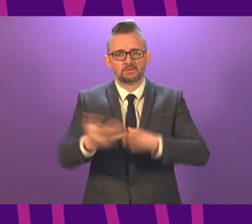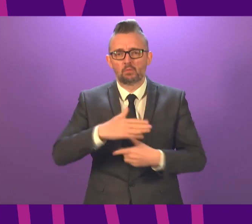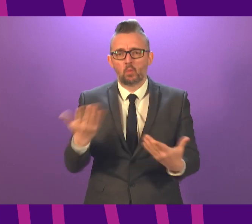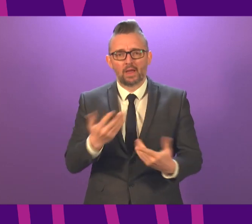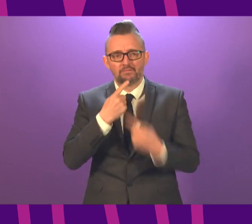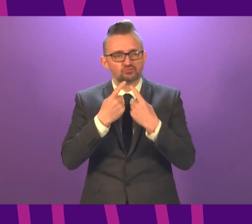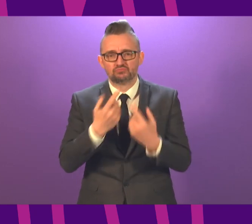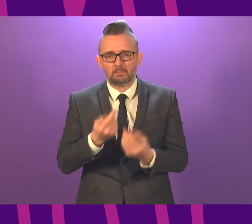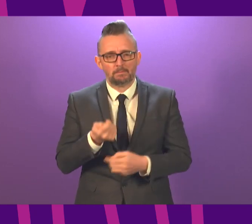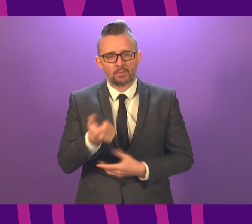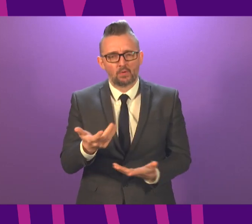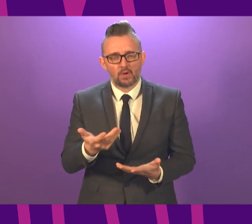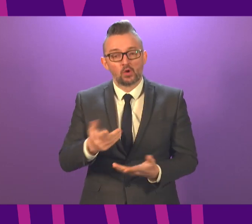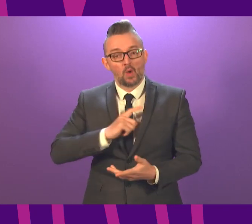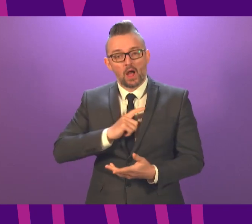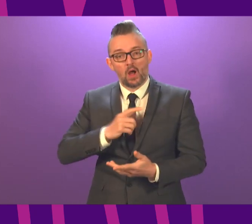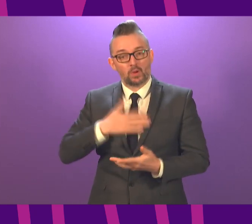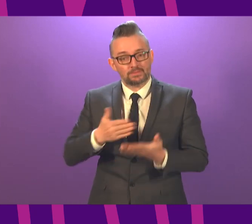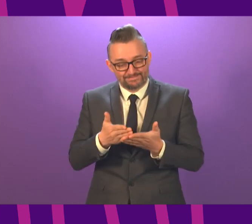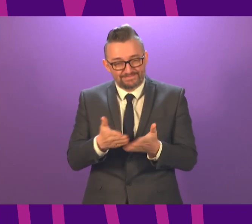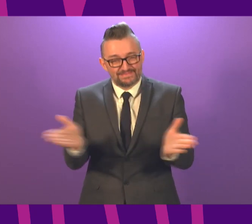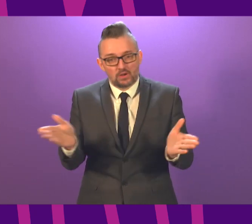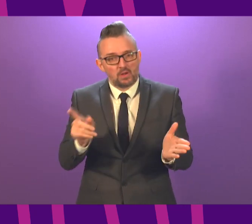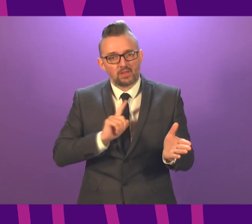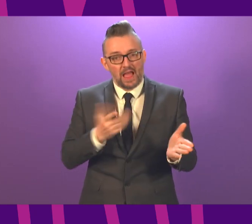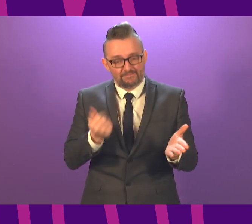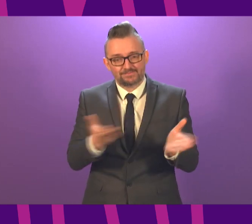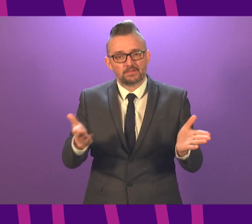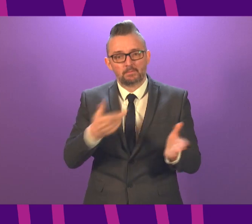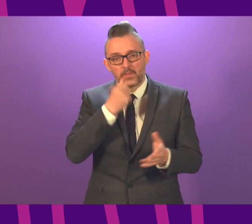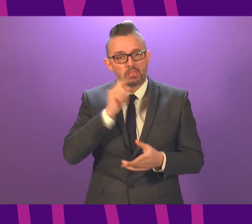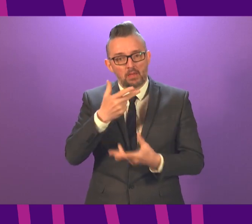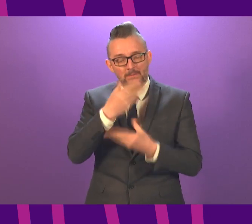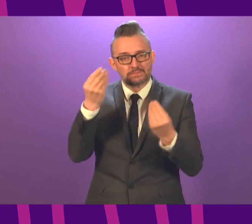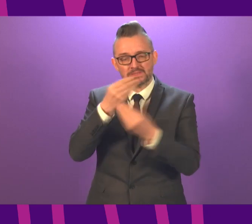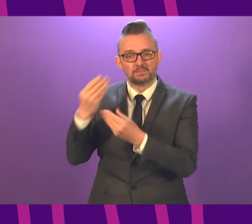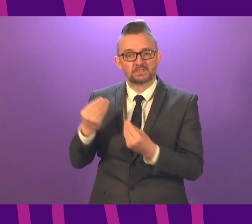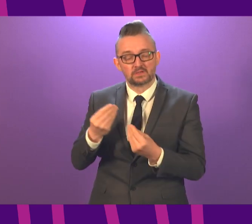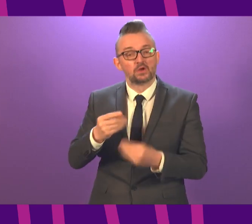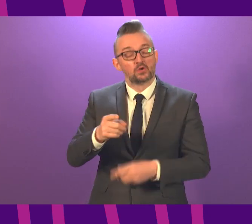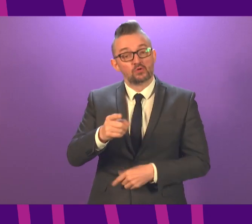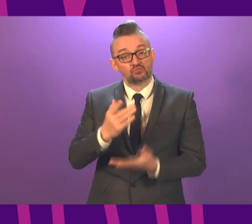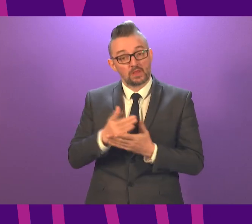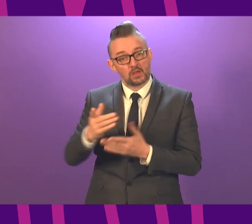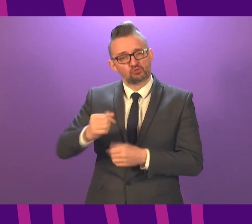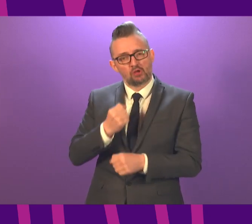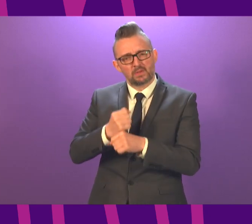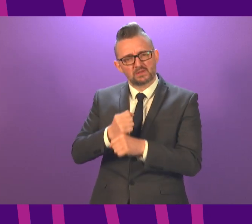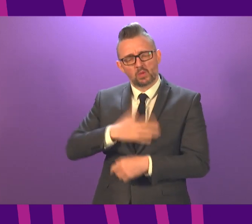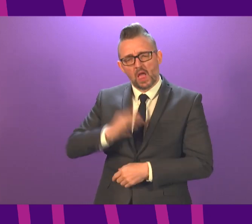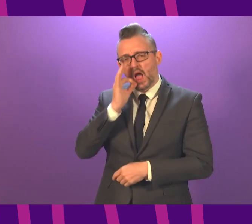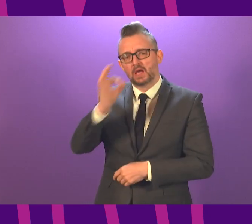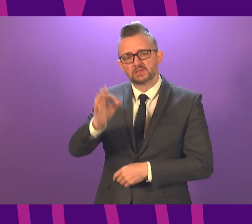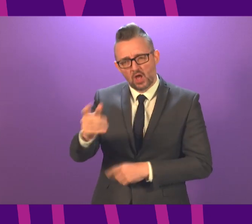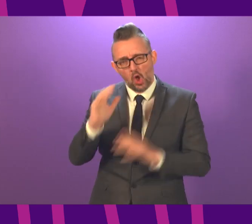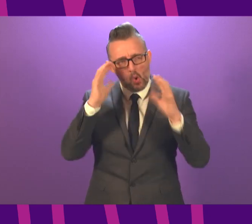government ministers, threatening a further widening of the attainment gap. So, can I ask what further steps the Scottish Government is taking now to address these